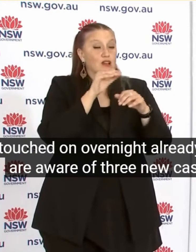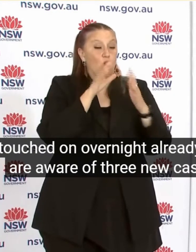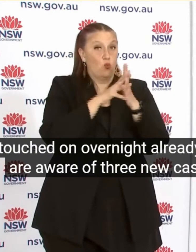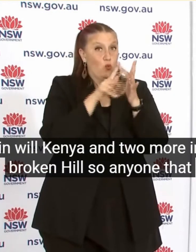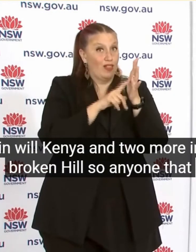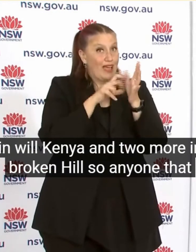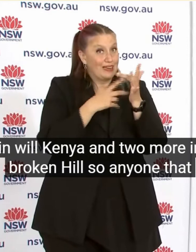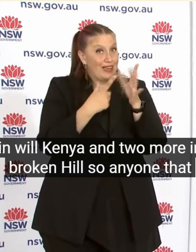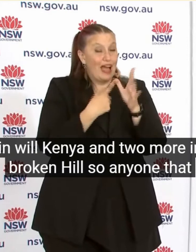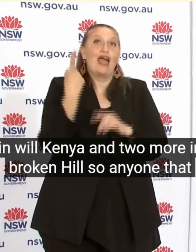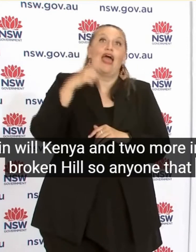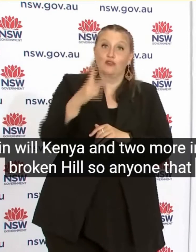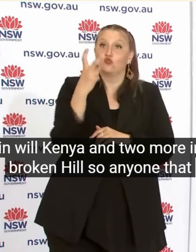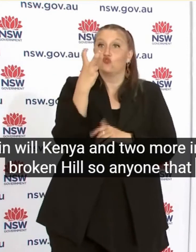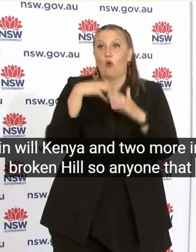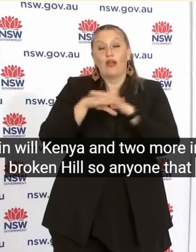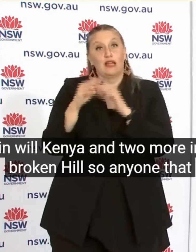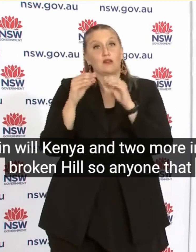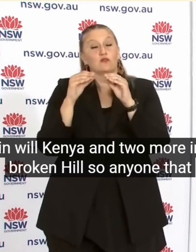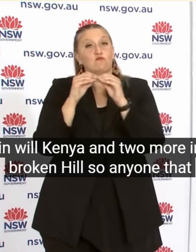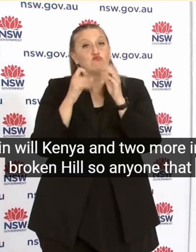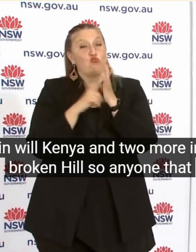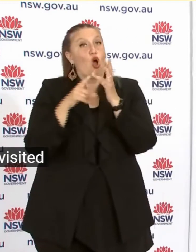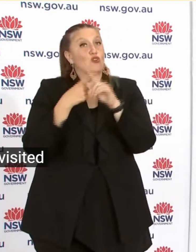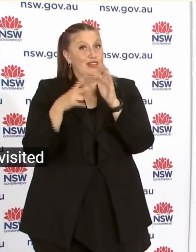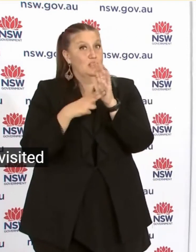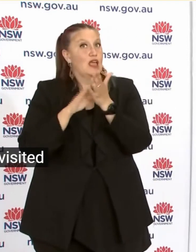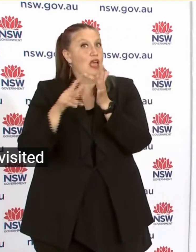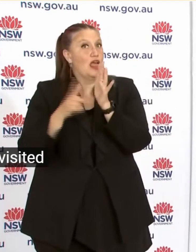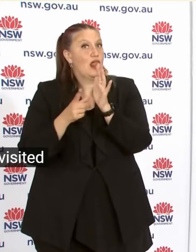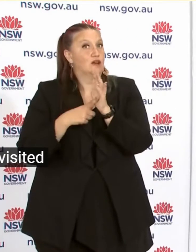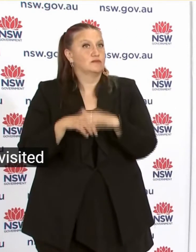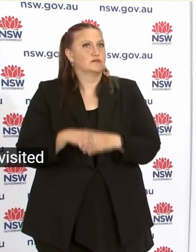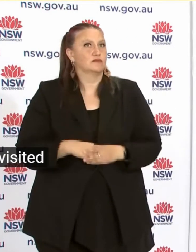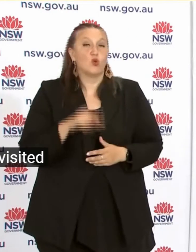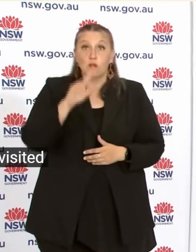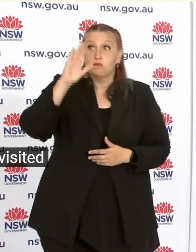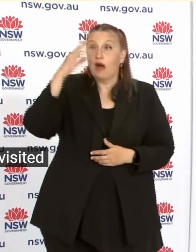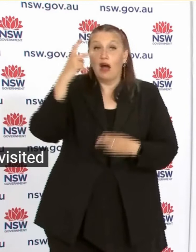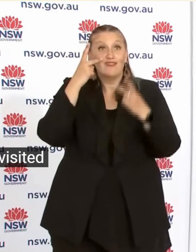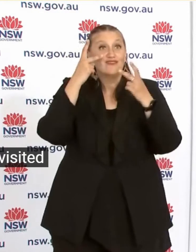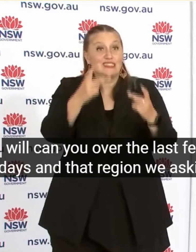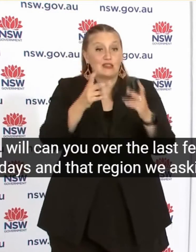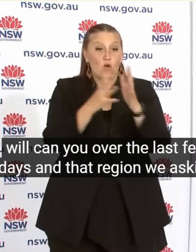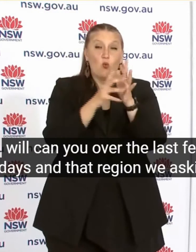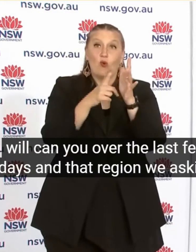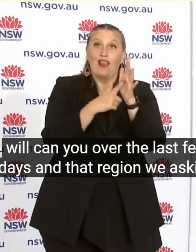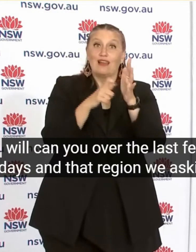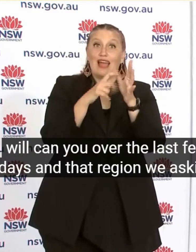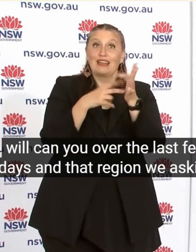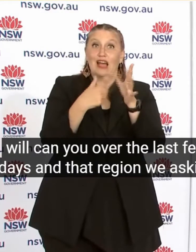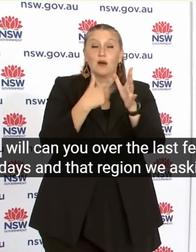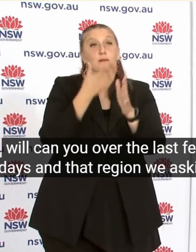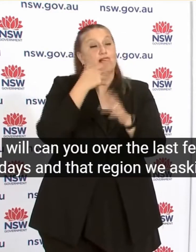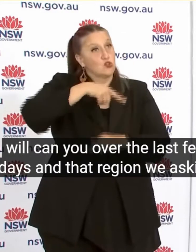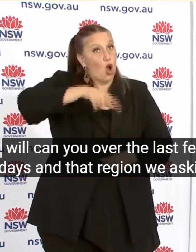ited Wilcannia Over The Last Few Days In That Region We Asking You To Get Tested Regardless If You've Got Symptoms Or Not It's Continued To Be A Real